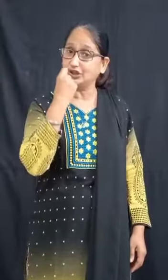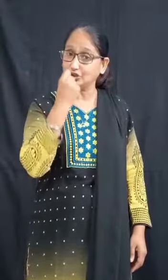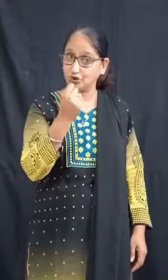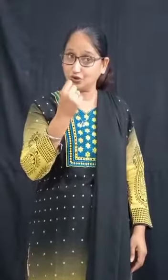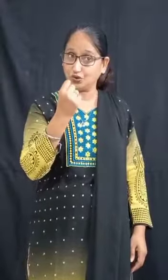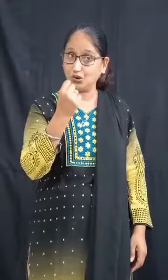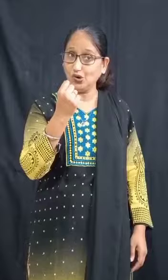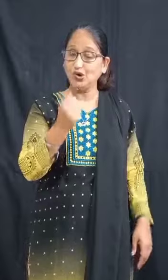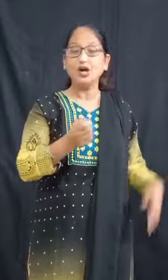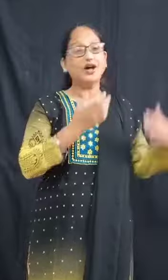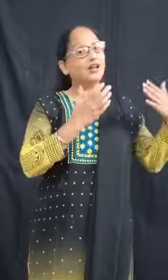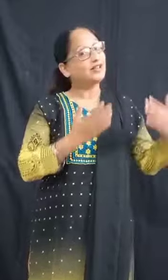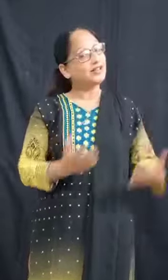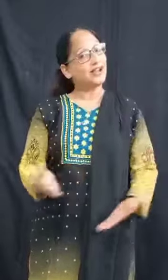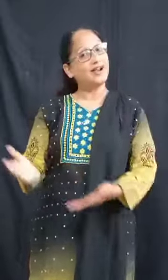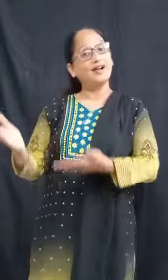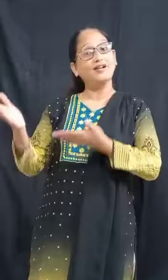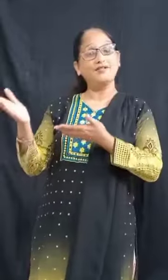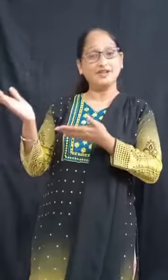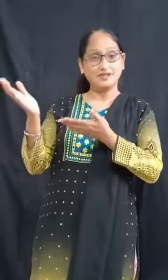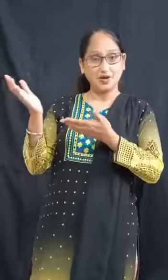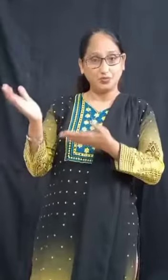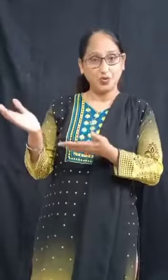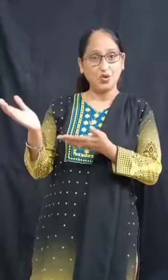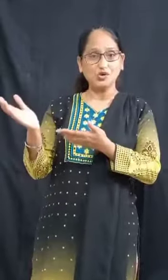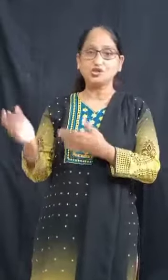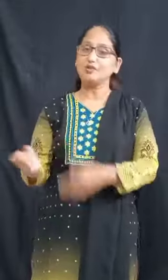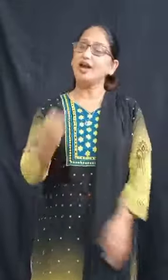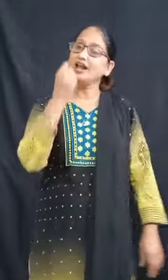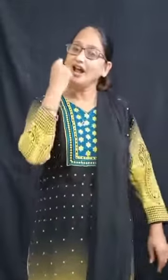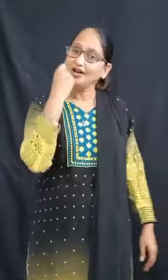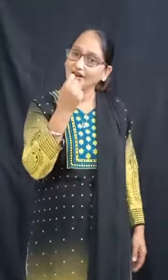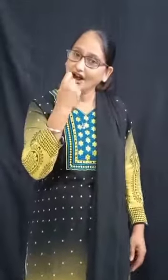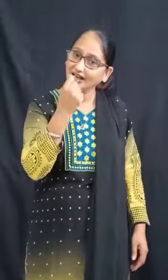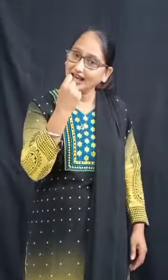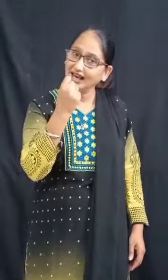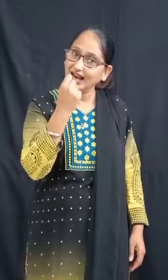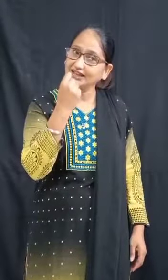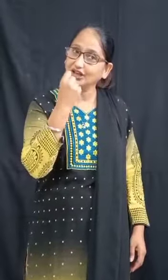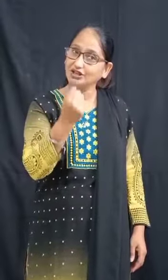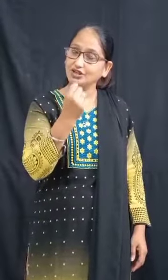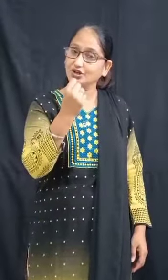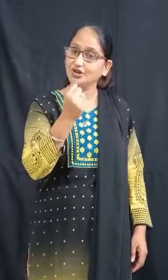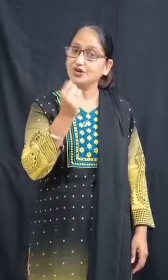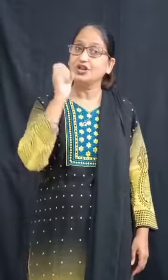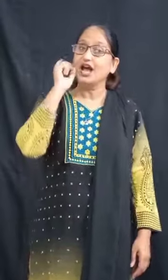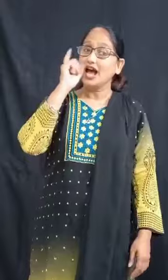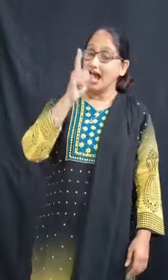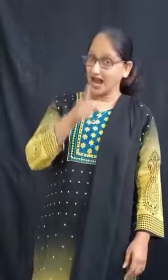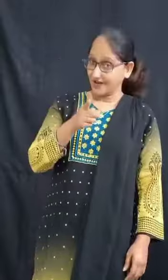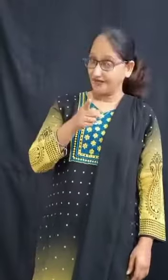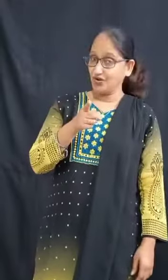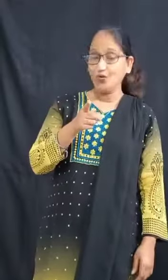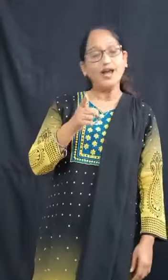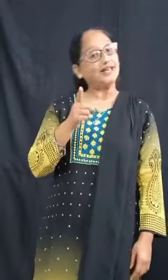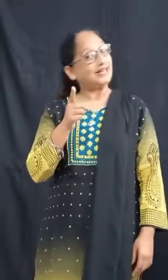the door. Here is the postman knocking at the door. Have you any